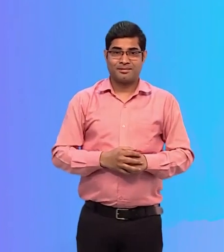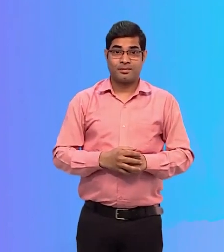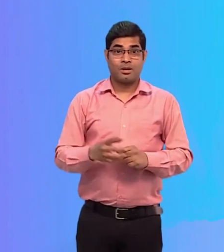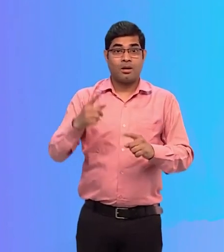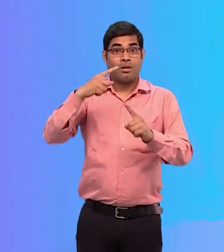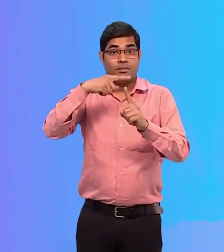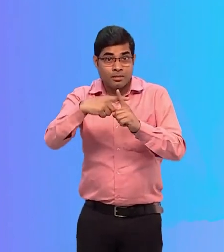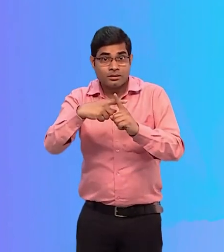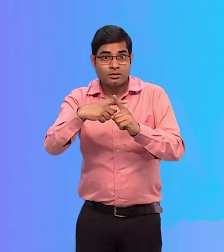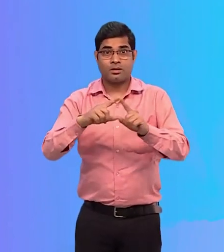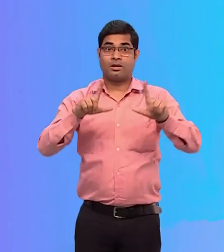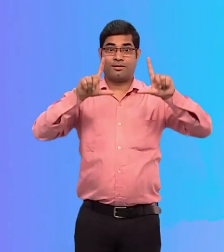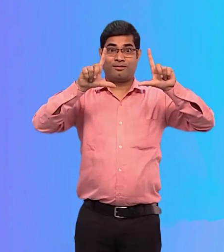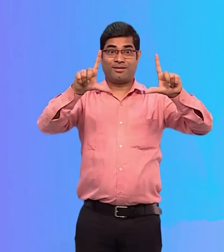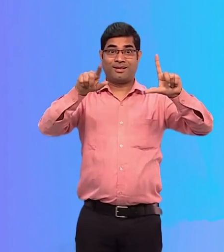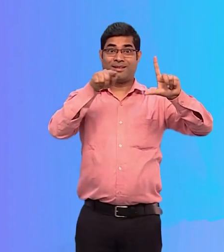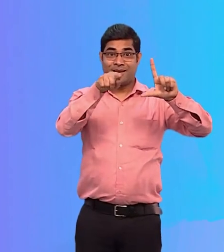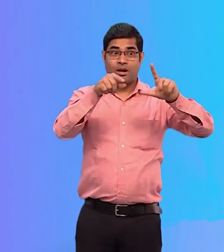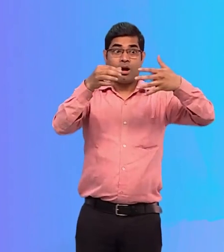We also have display options.